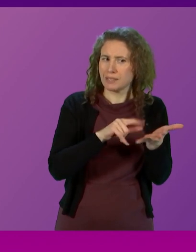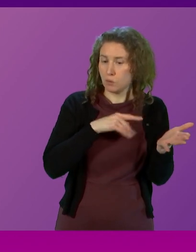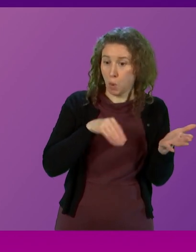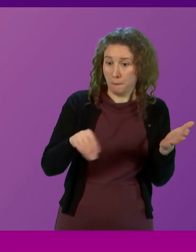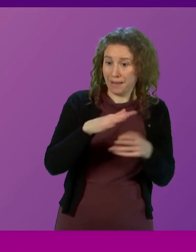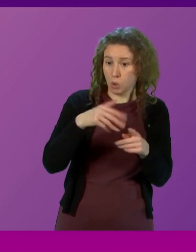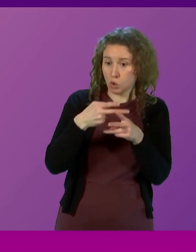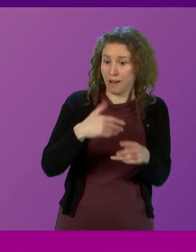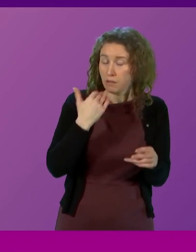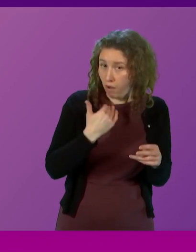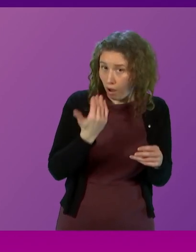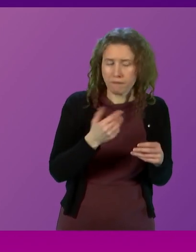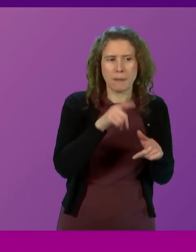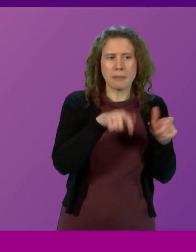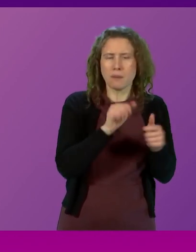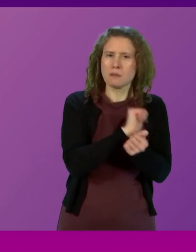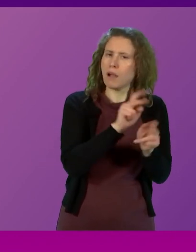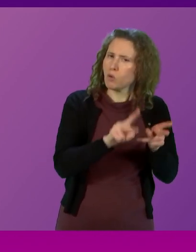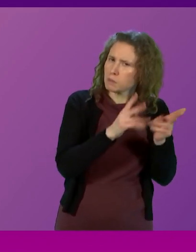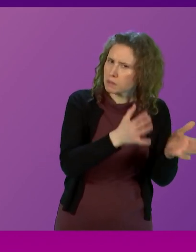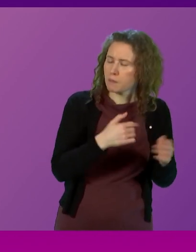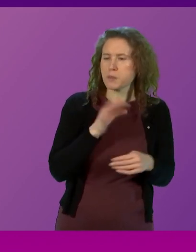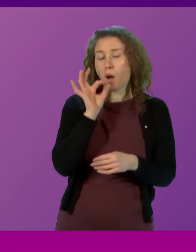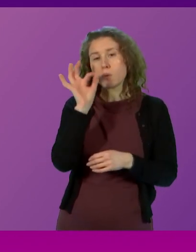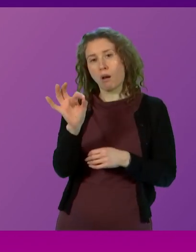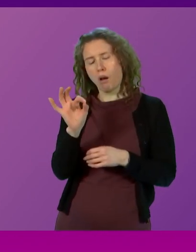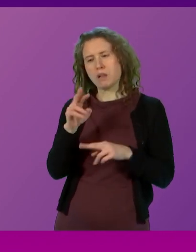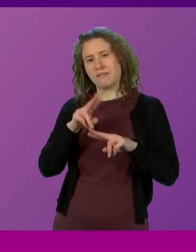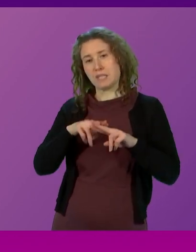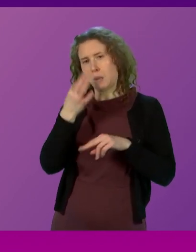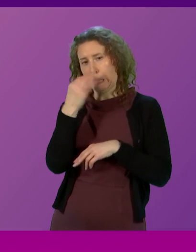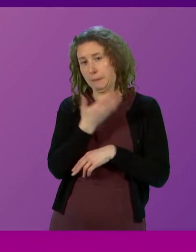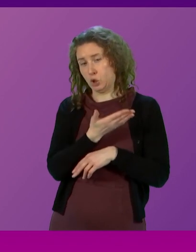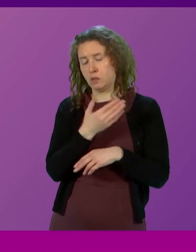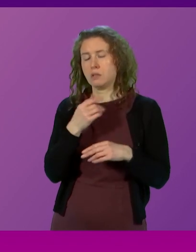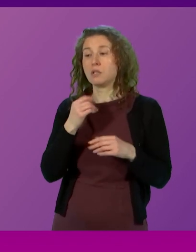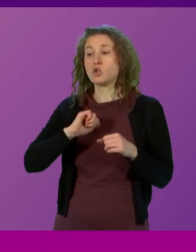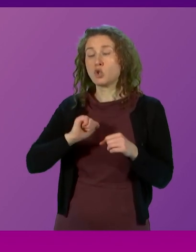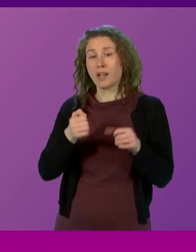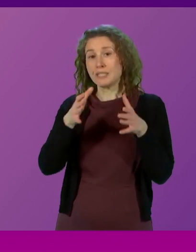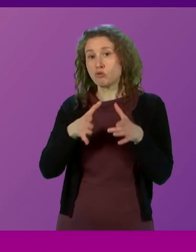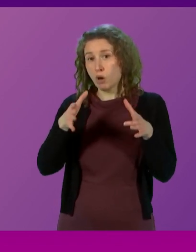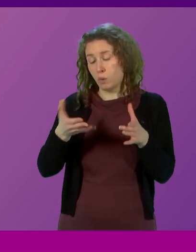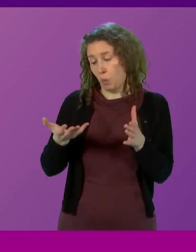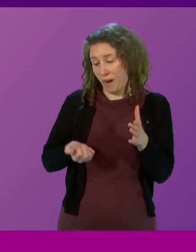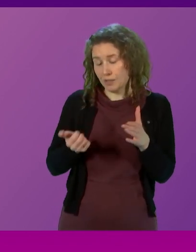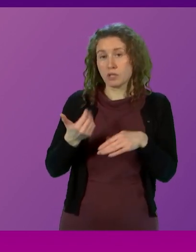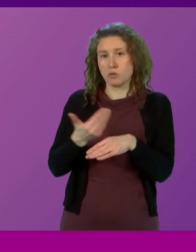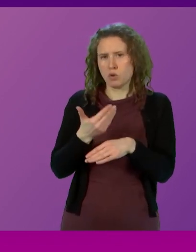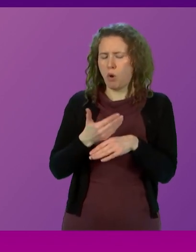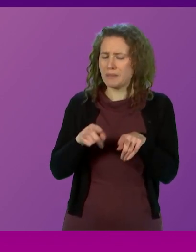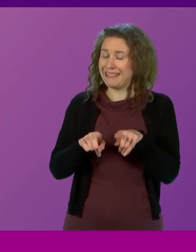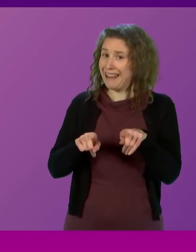the Deputy First Minister to concede that the Fiscal Commission has been clear that Scottish growth in wages and jobs has